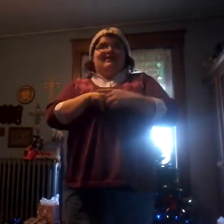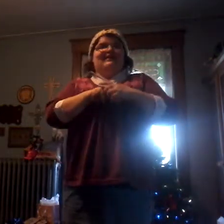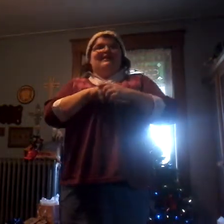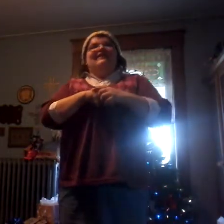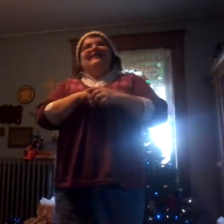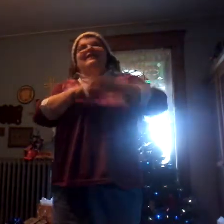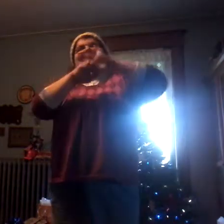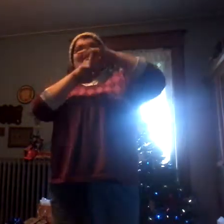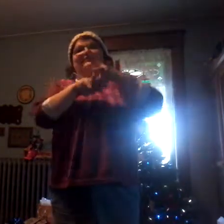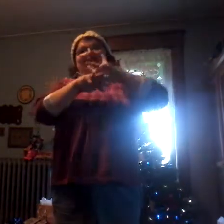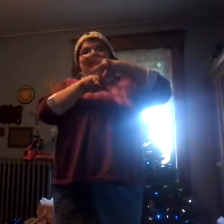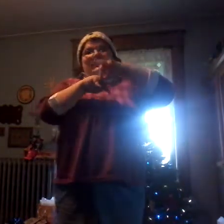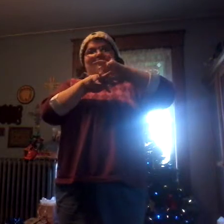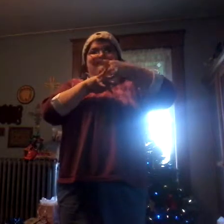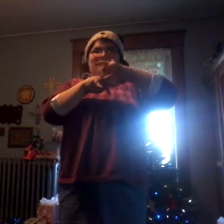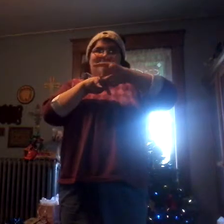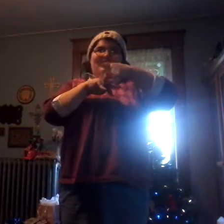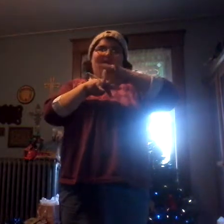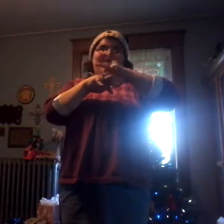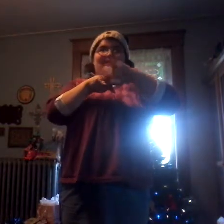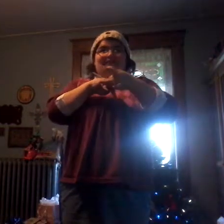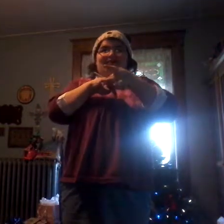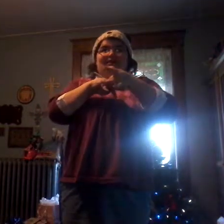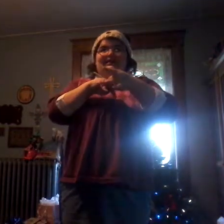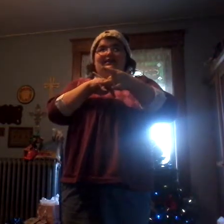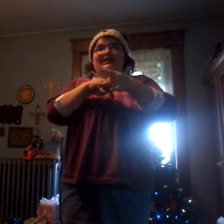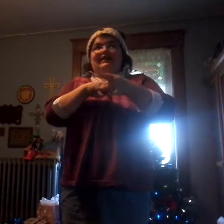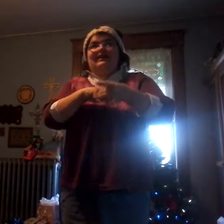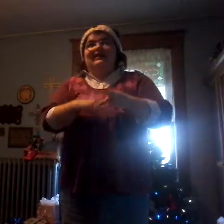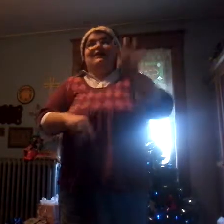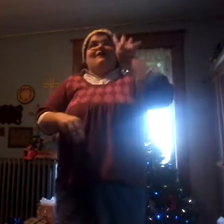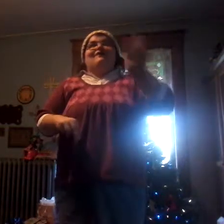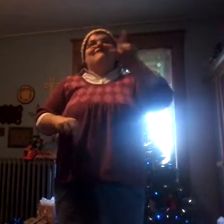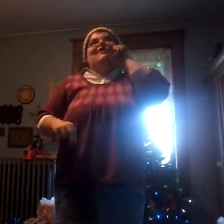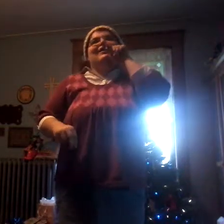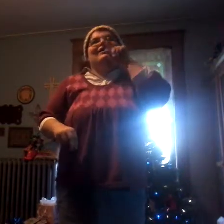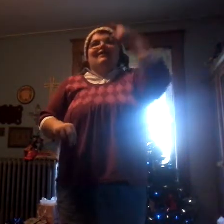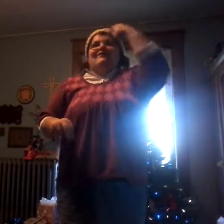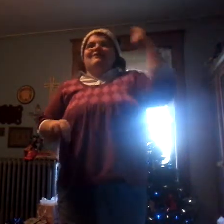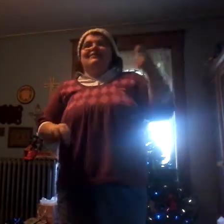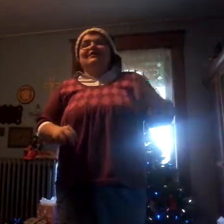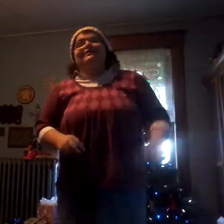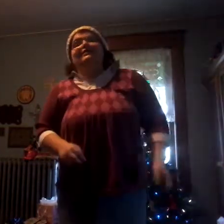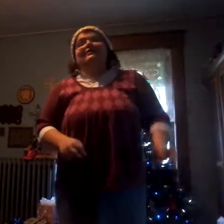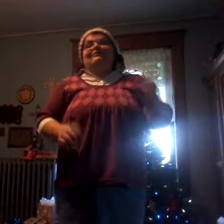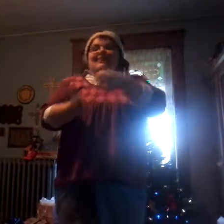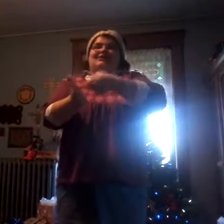to me, five gold rings, four calling birds, three franches,